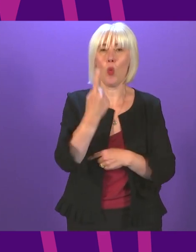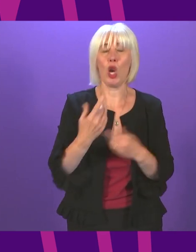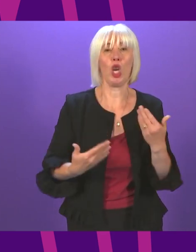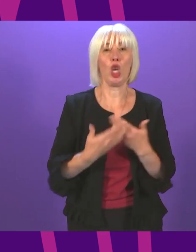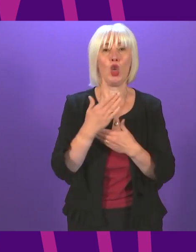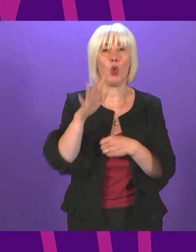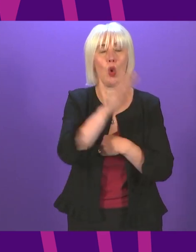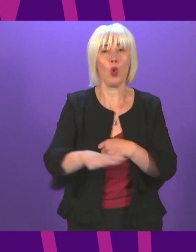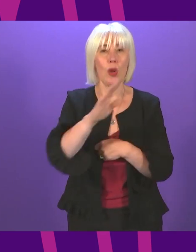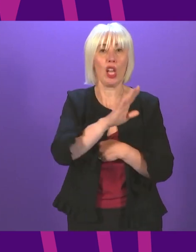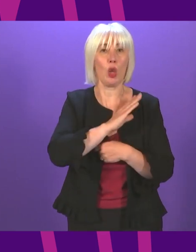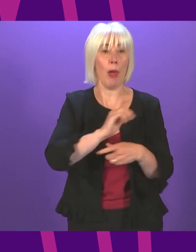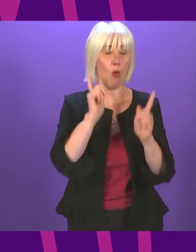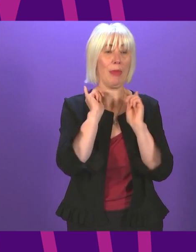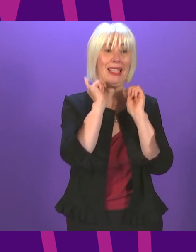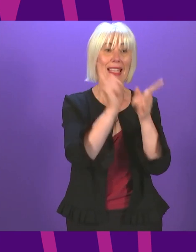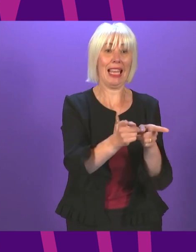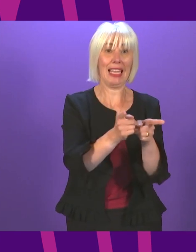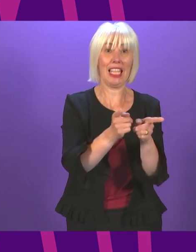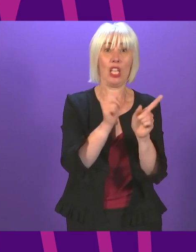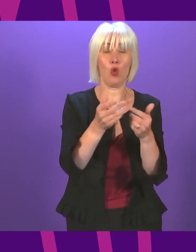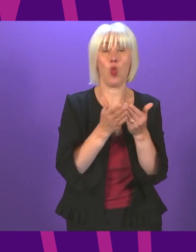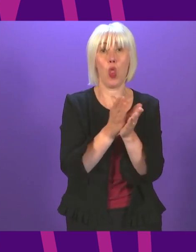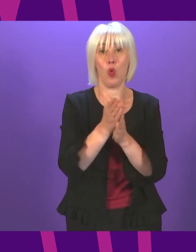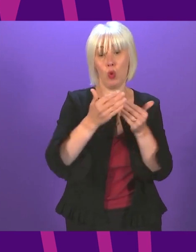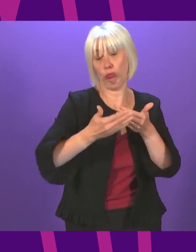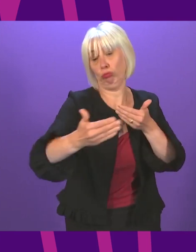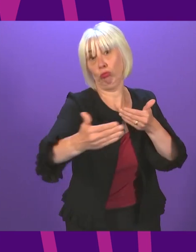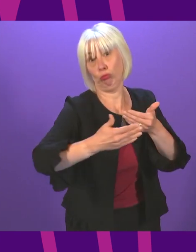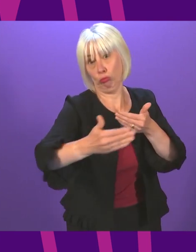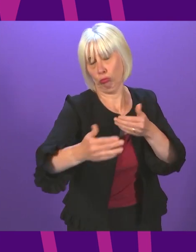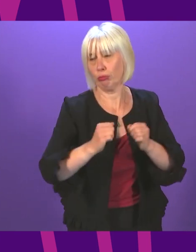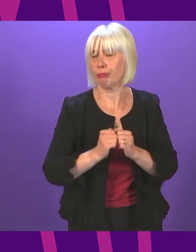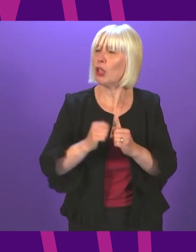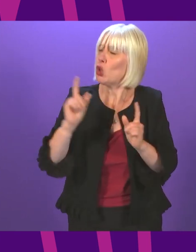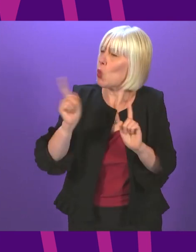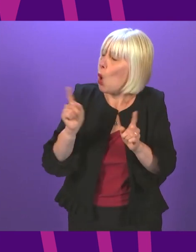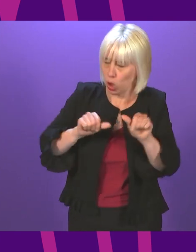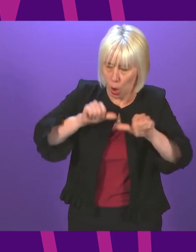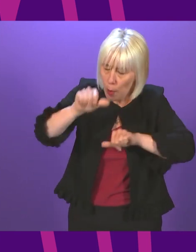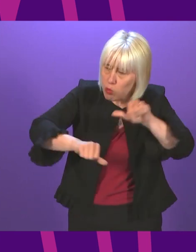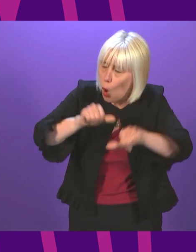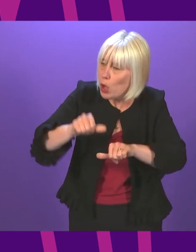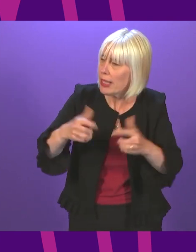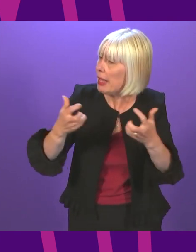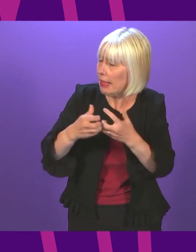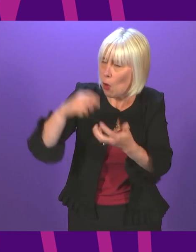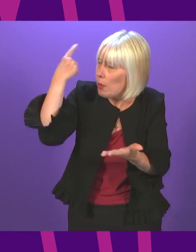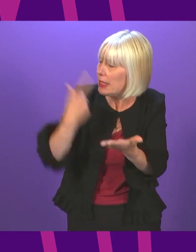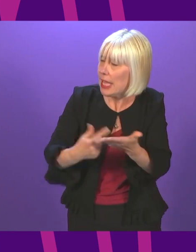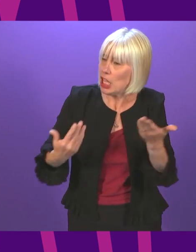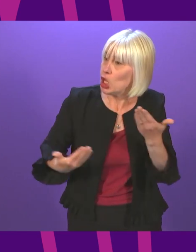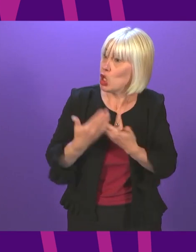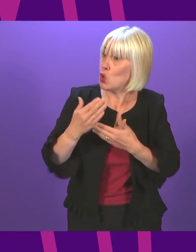being designated by the end of this parliamentary session so can the First Minister say more about the process by which a new national park will be chosen